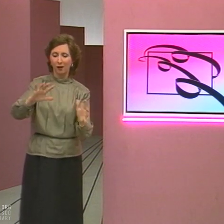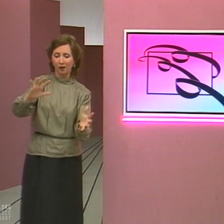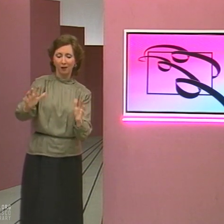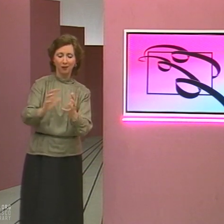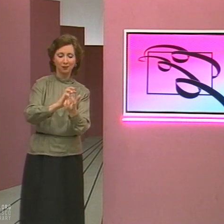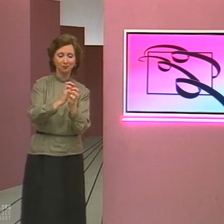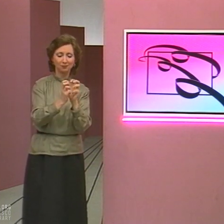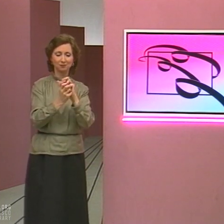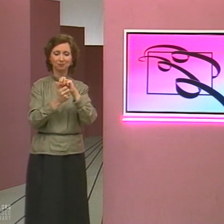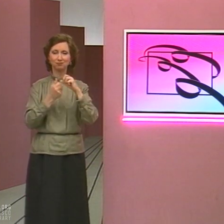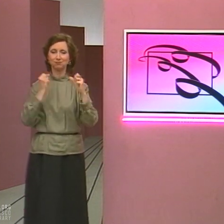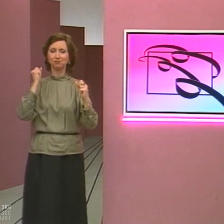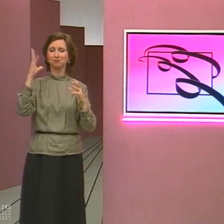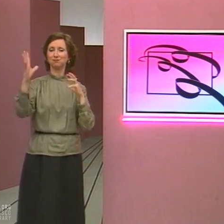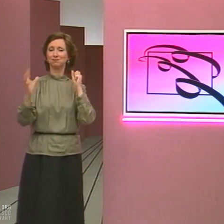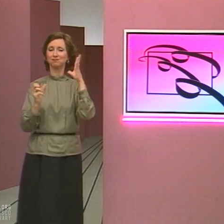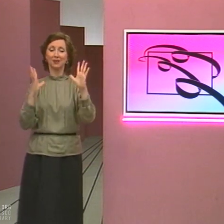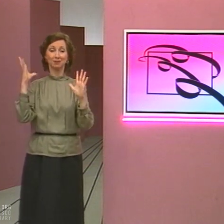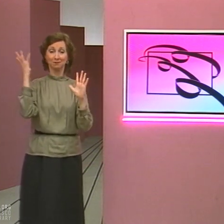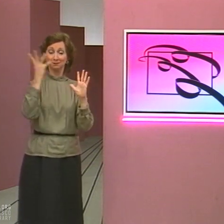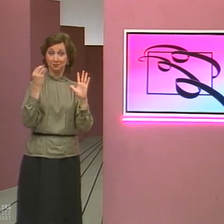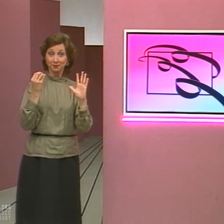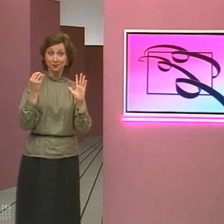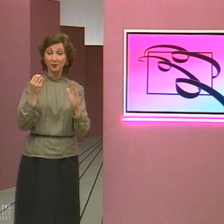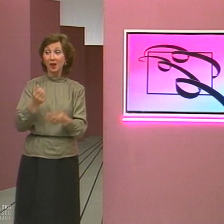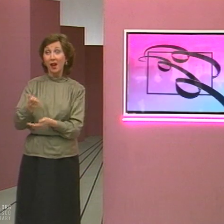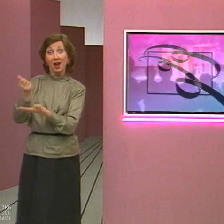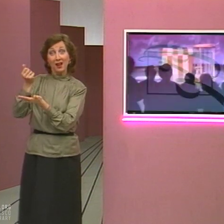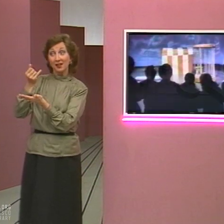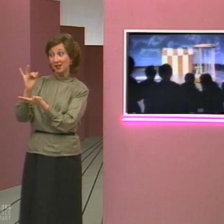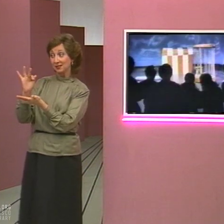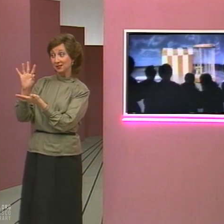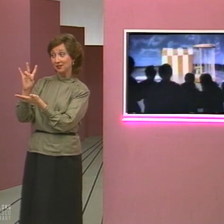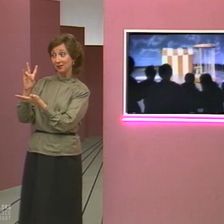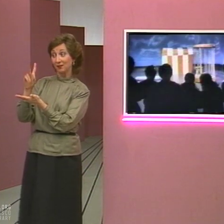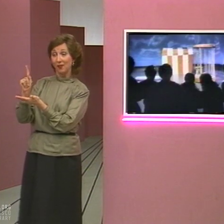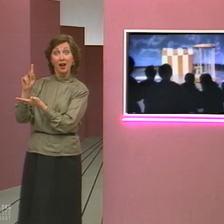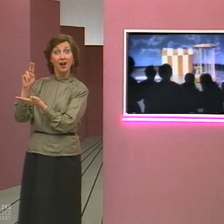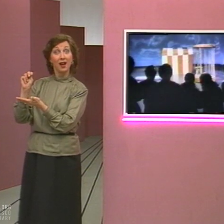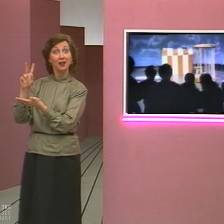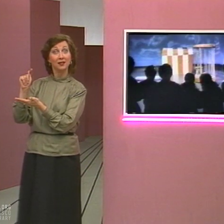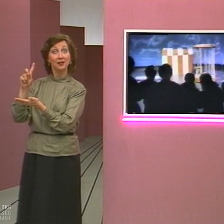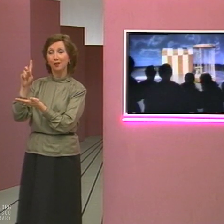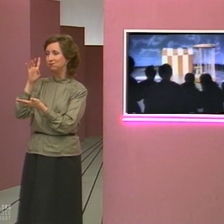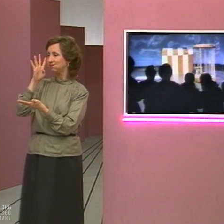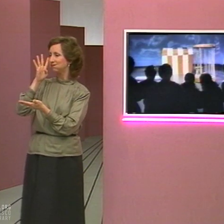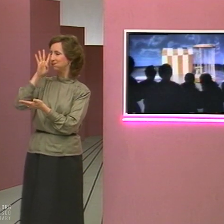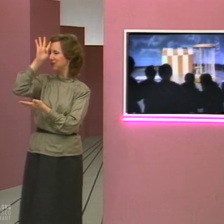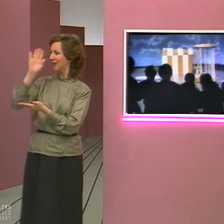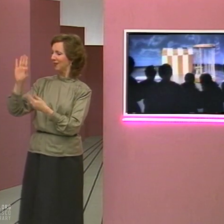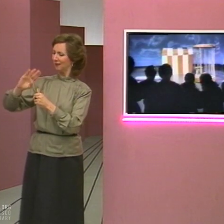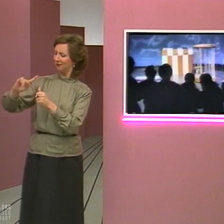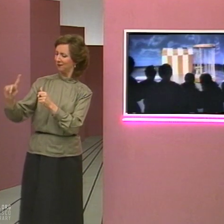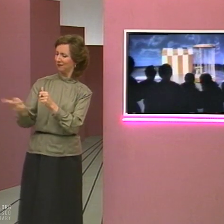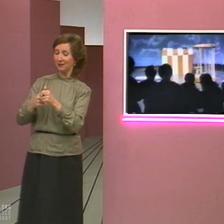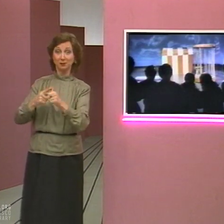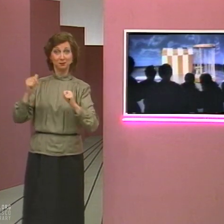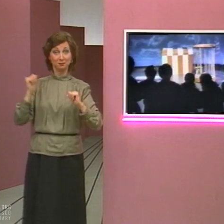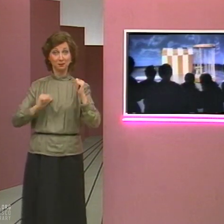tried to show the beauty of visual language by experimenting with signed translations. In 1971,